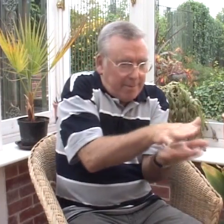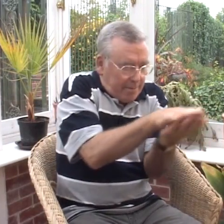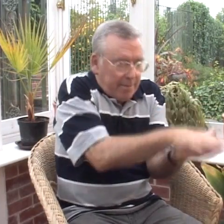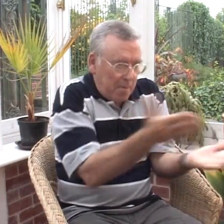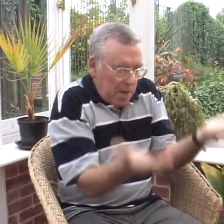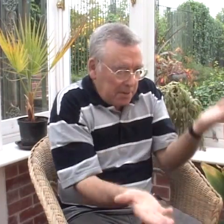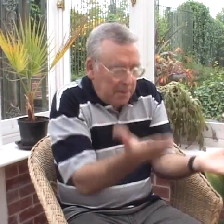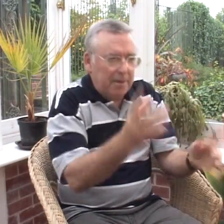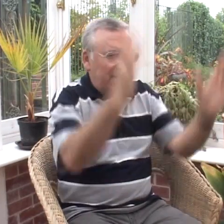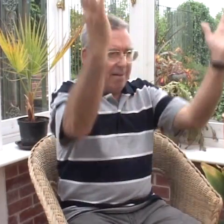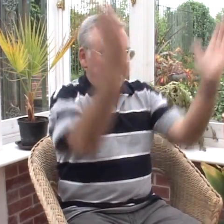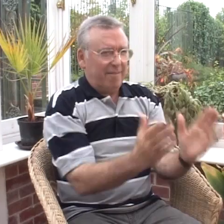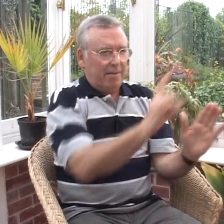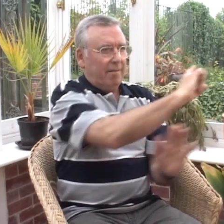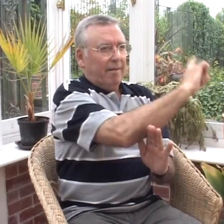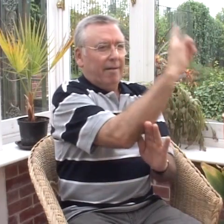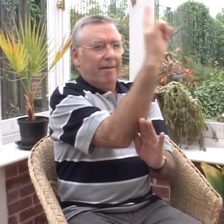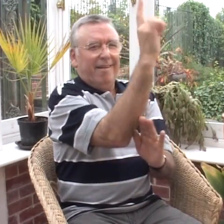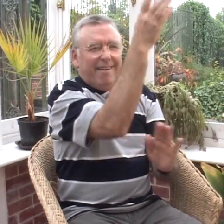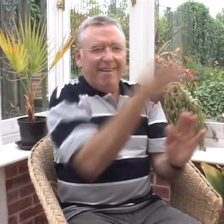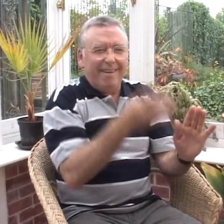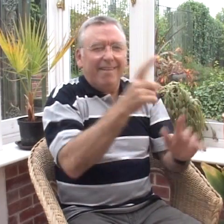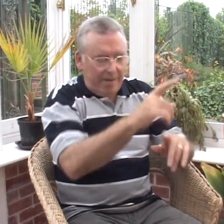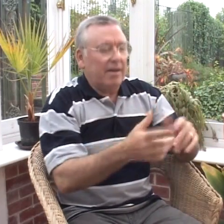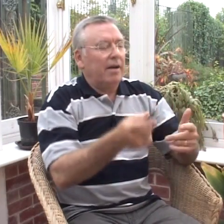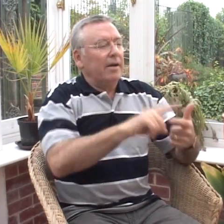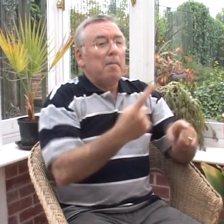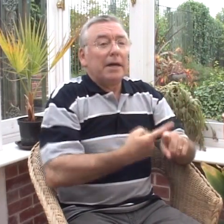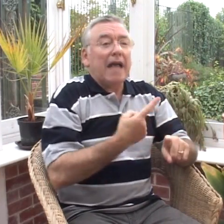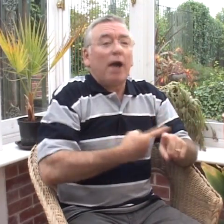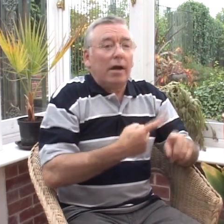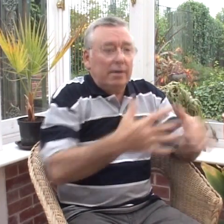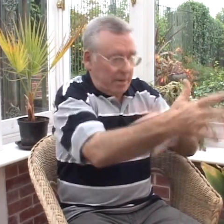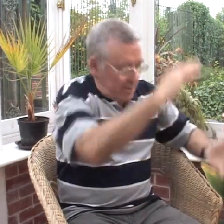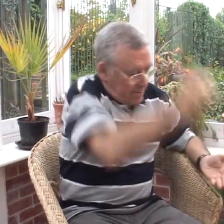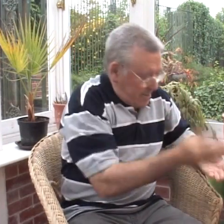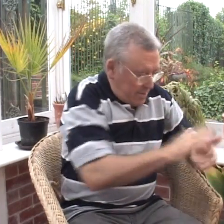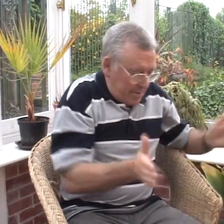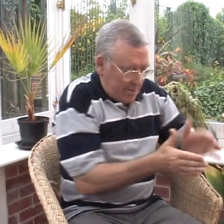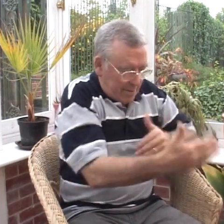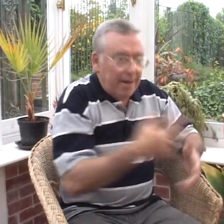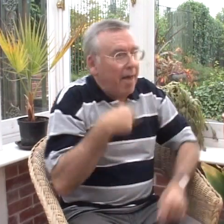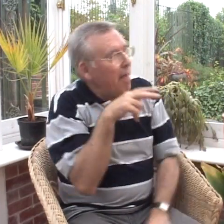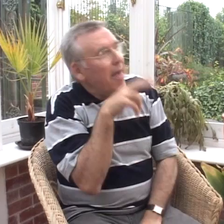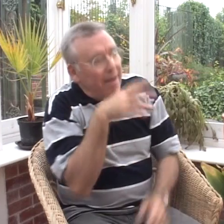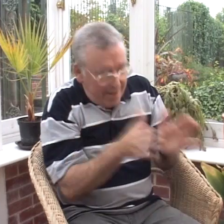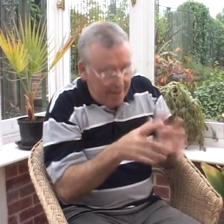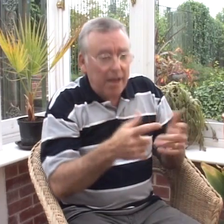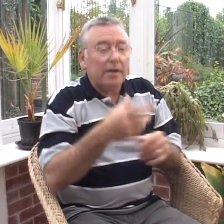then weighed. And I remember the potatoes, different back then, you know, they were put into small boxes and